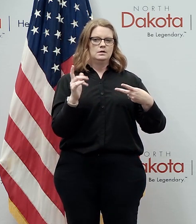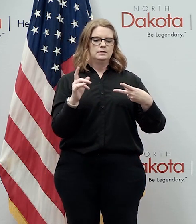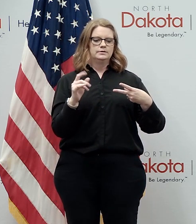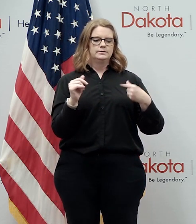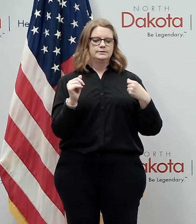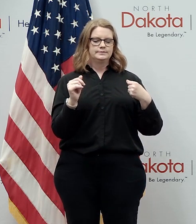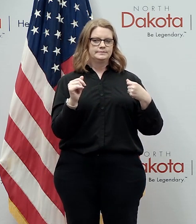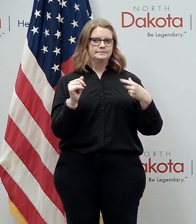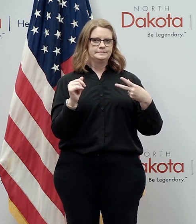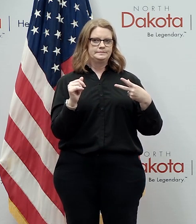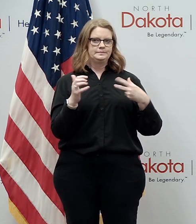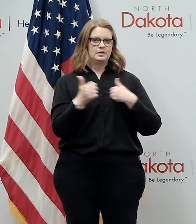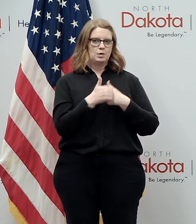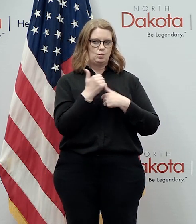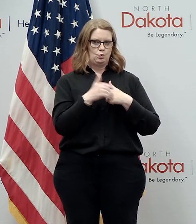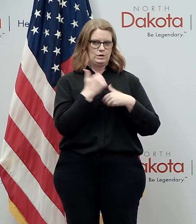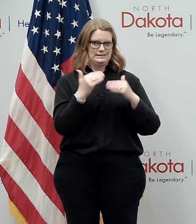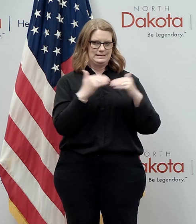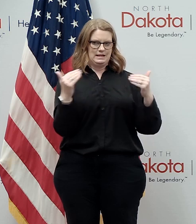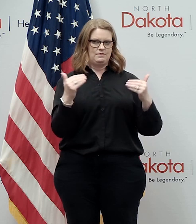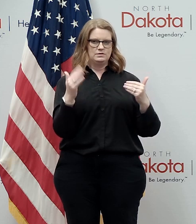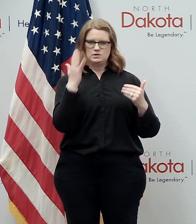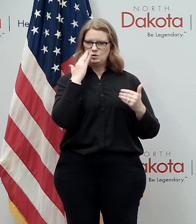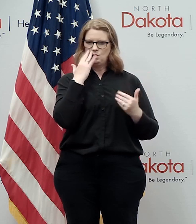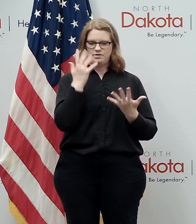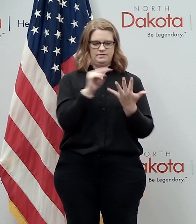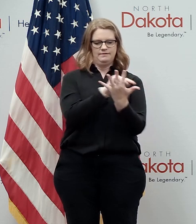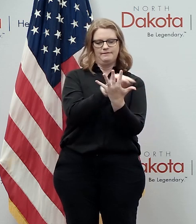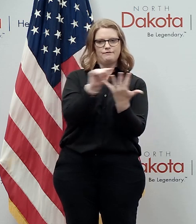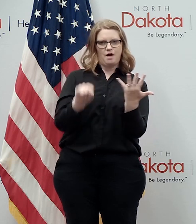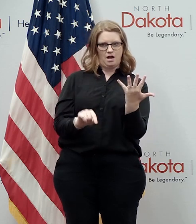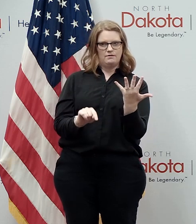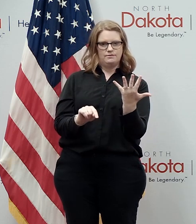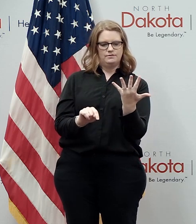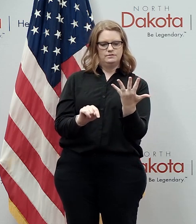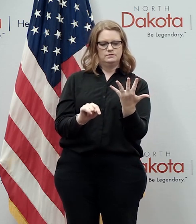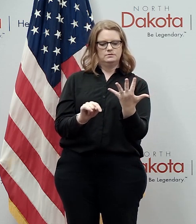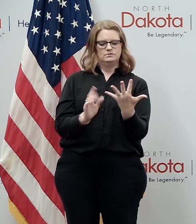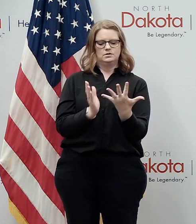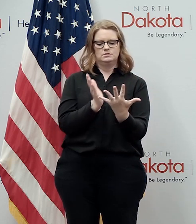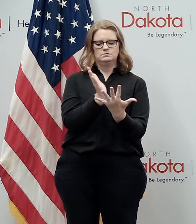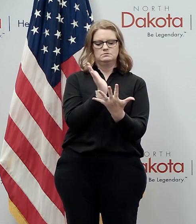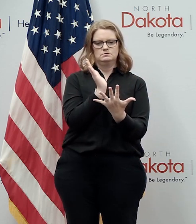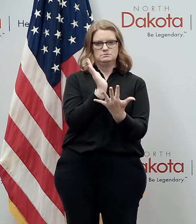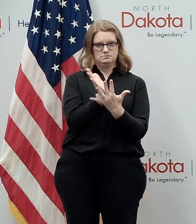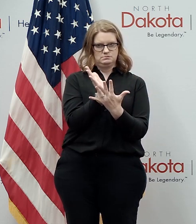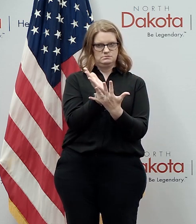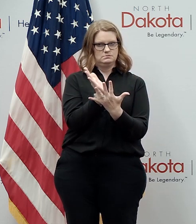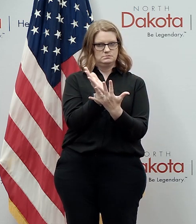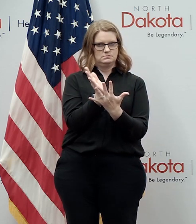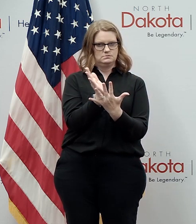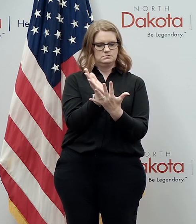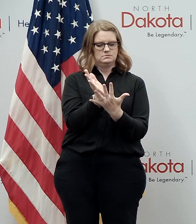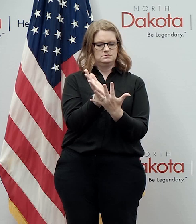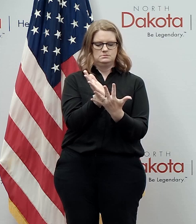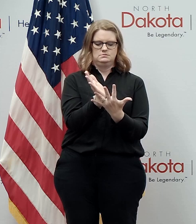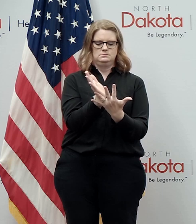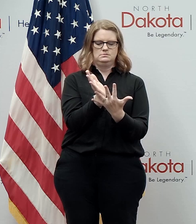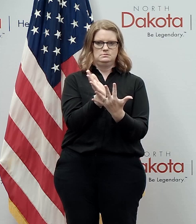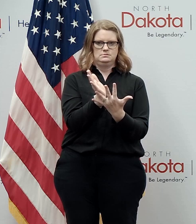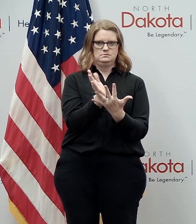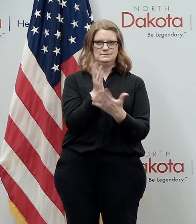of what we'll call the risk levels are our five risk levels that we have and we're at the second lowest level uh which for some